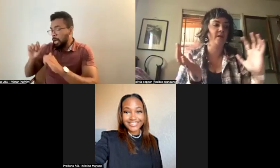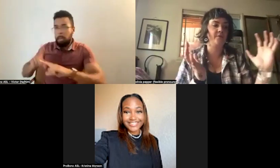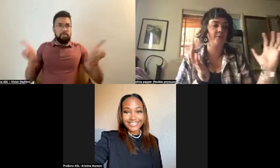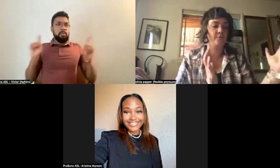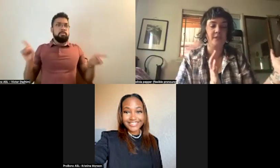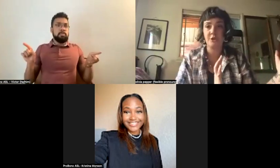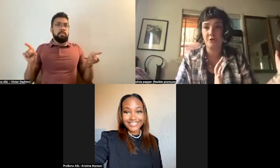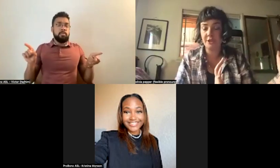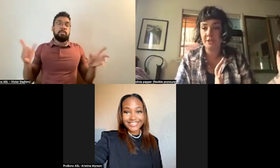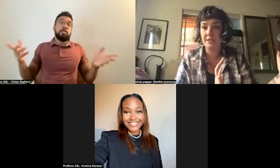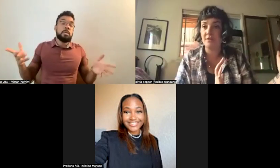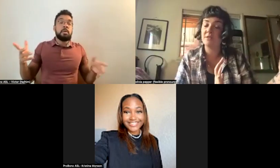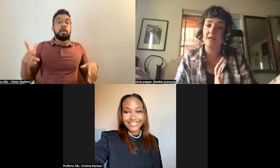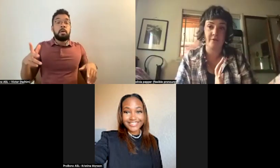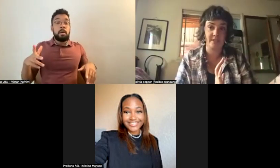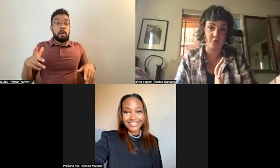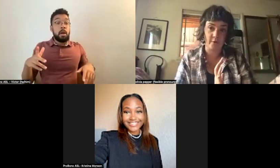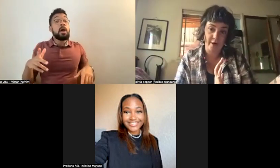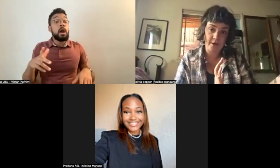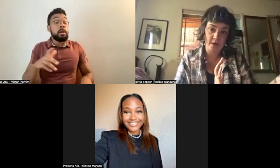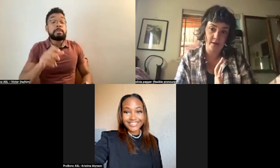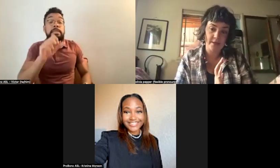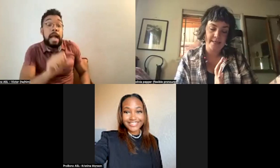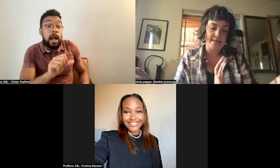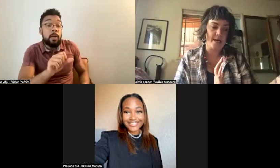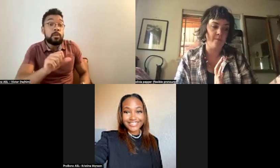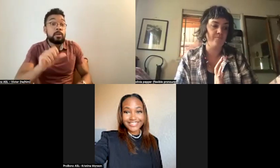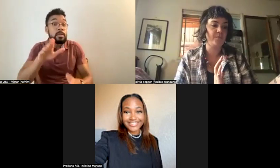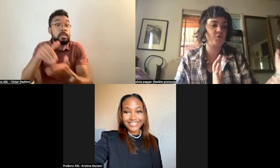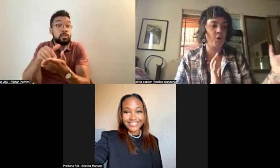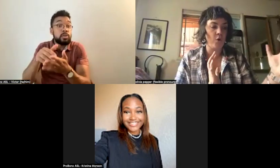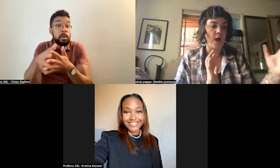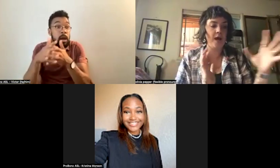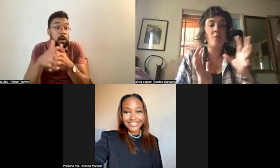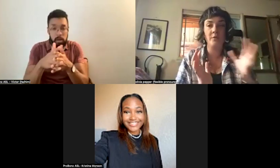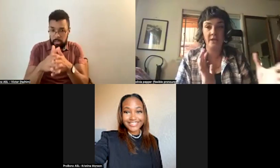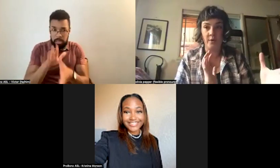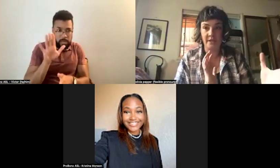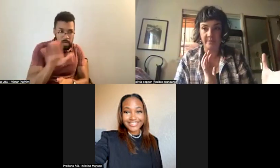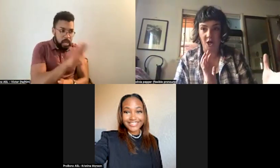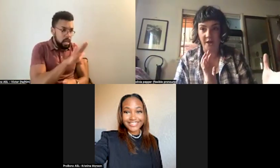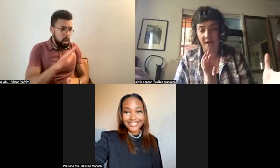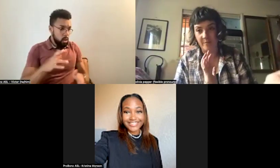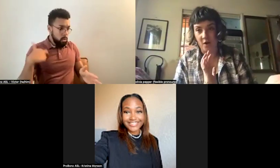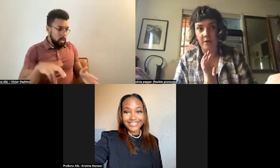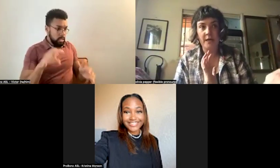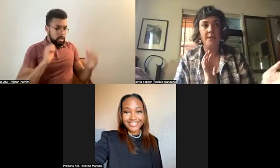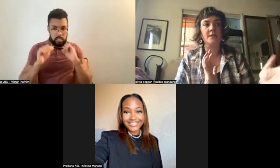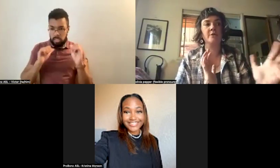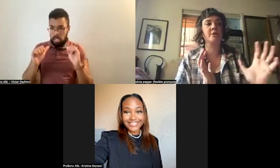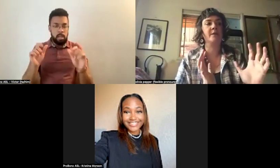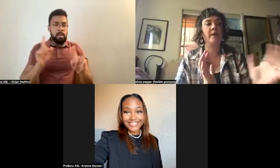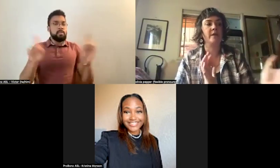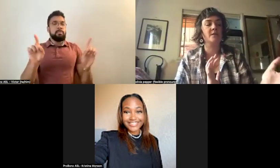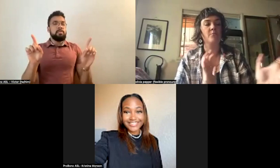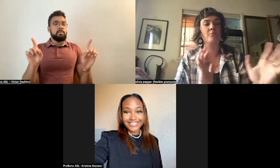many of the religious traditions of South and Central America. So I'm only going to be talking about this